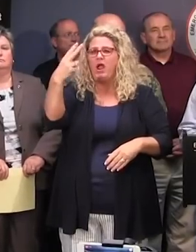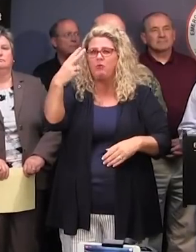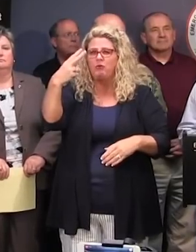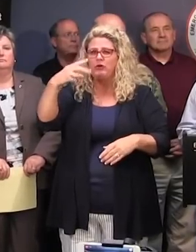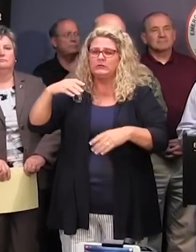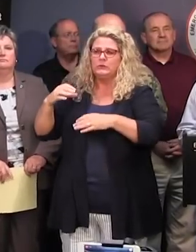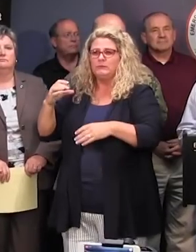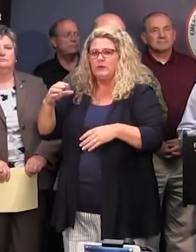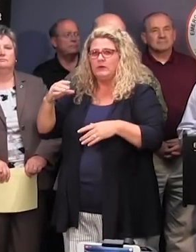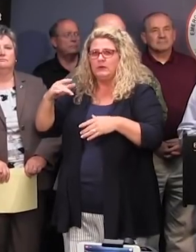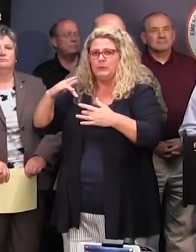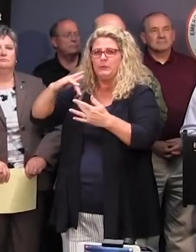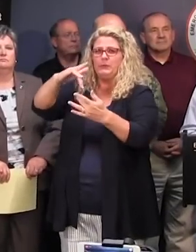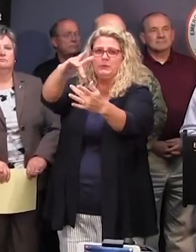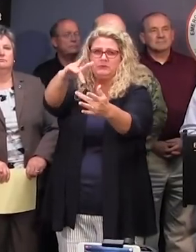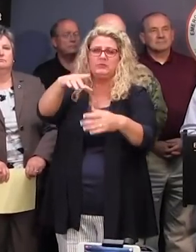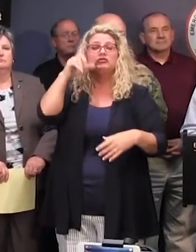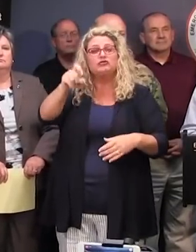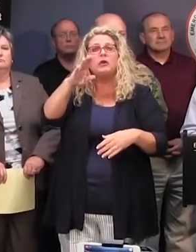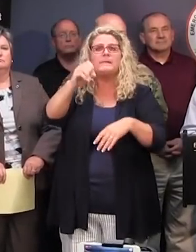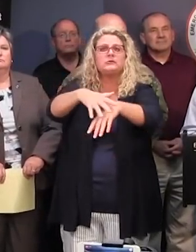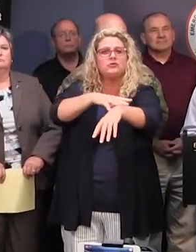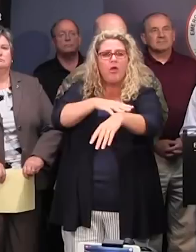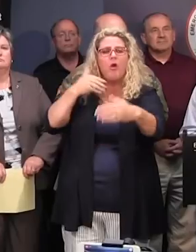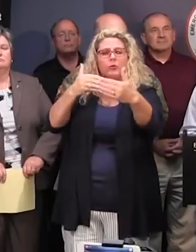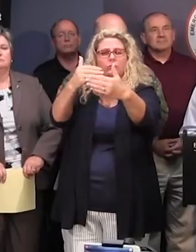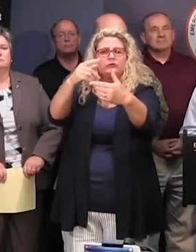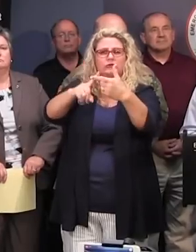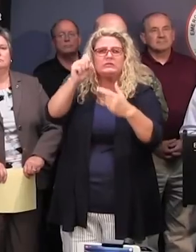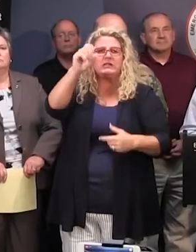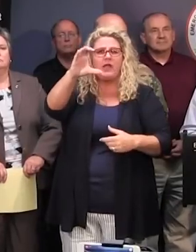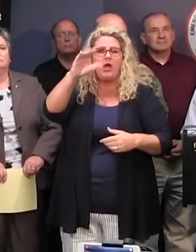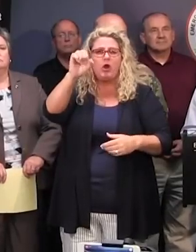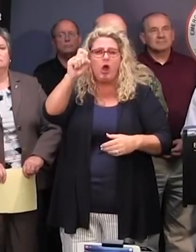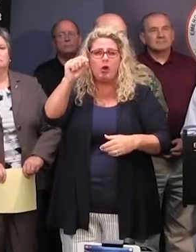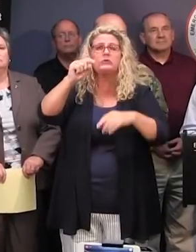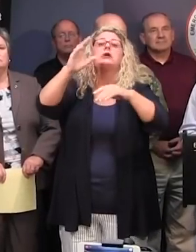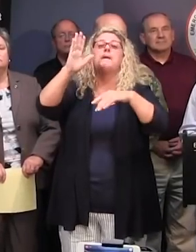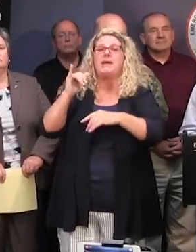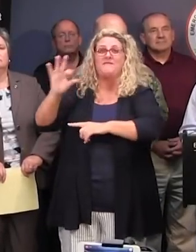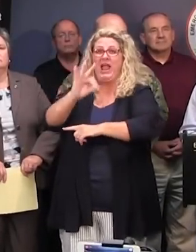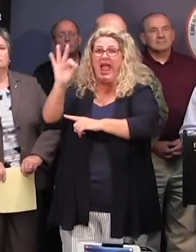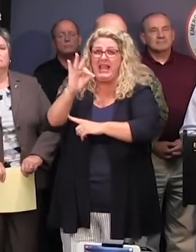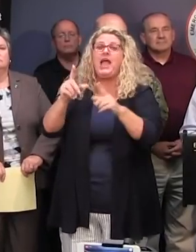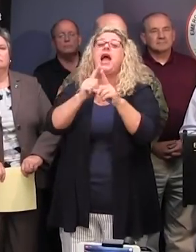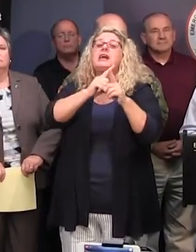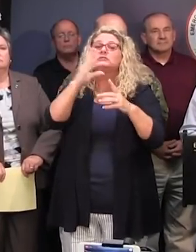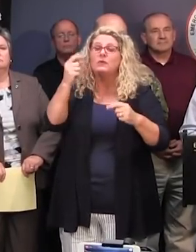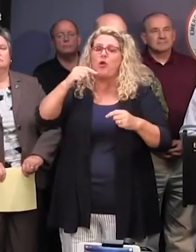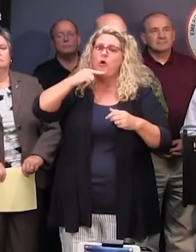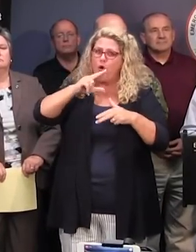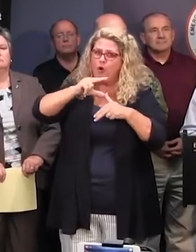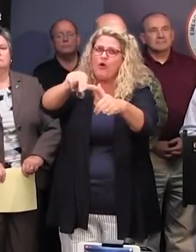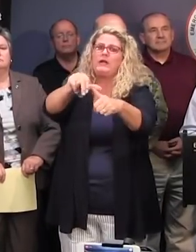expected to slow down or stall as it approaches the southeastern North Carolina coast as a major hurricane on Friday and linger near the northern South